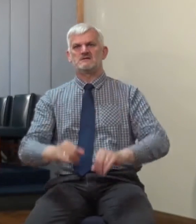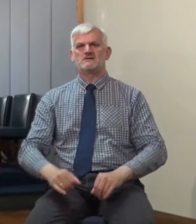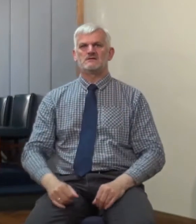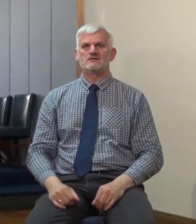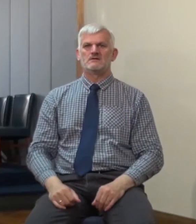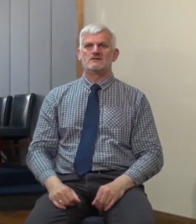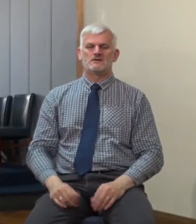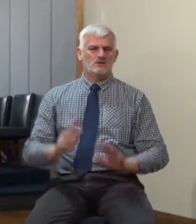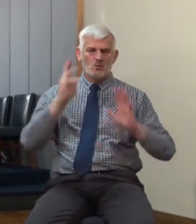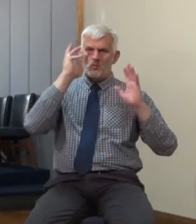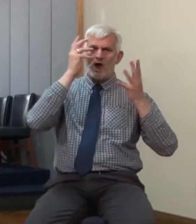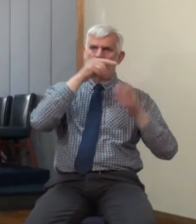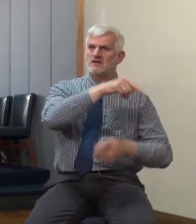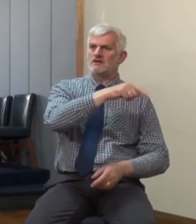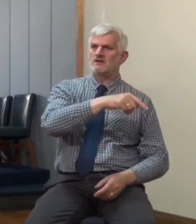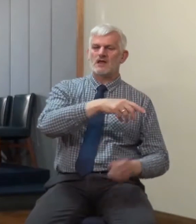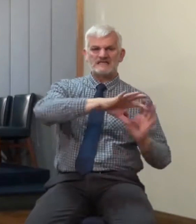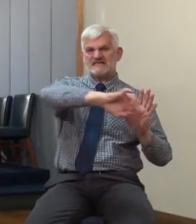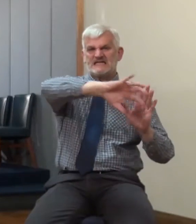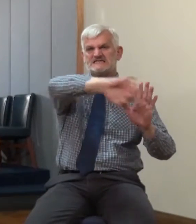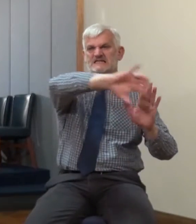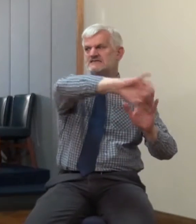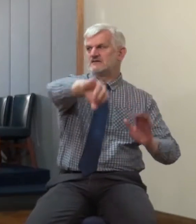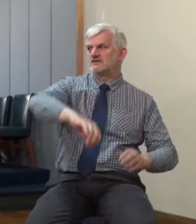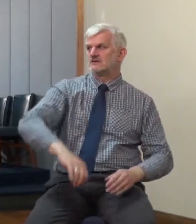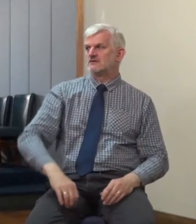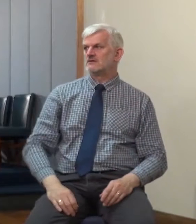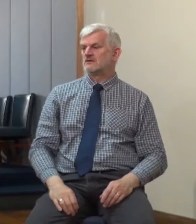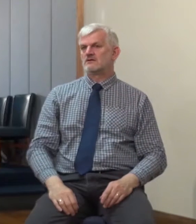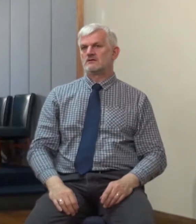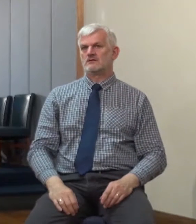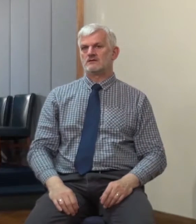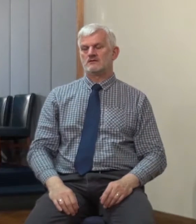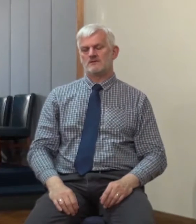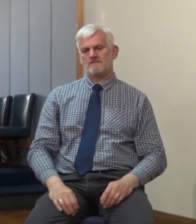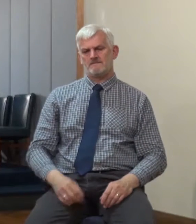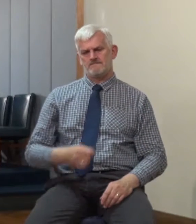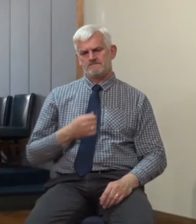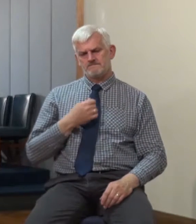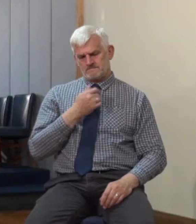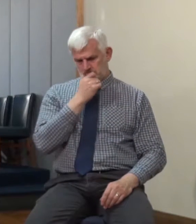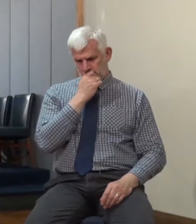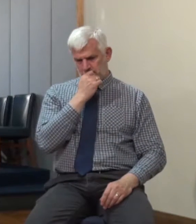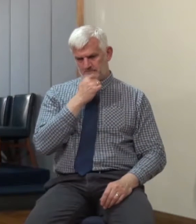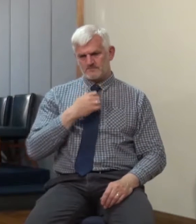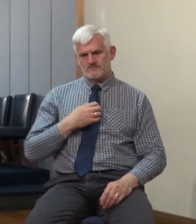you ever found that you thought you were helping and leading your people and you kind of looked around and found